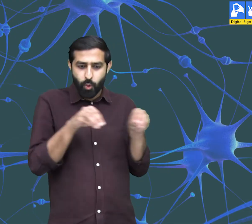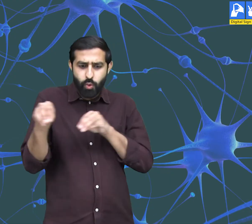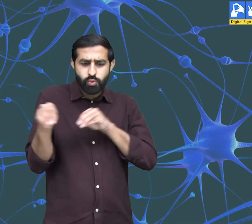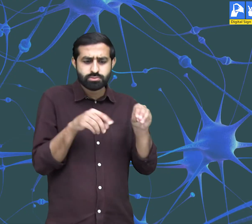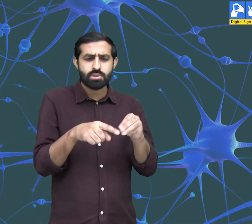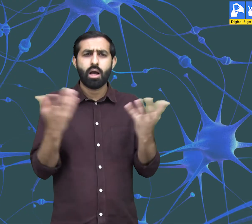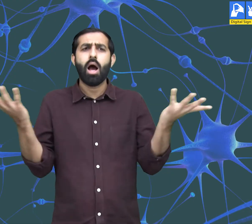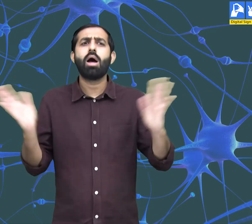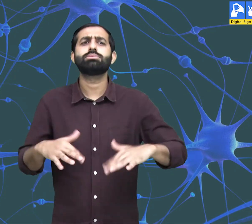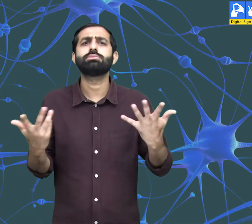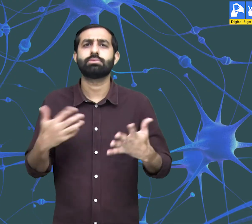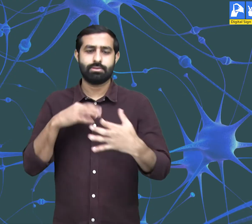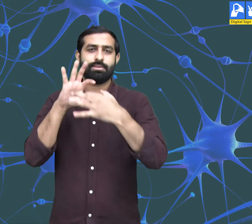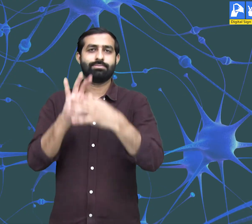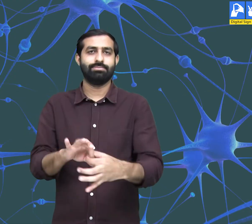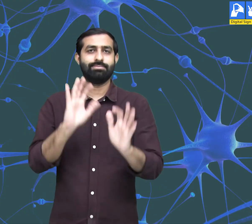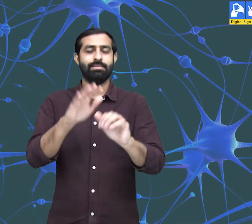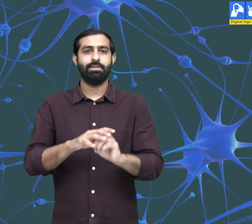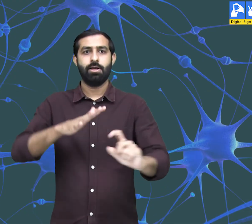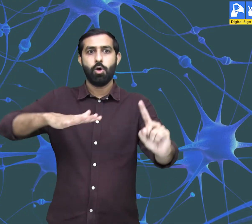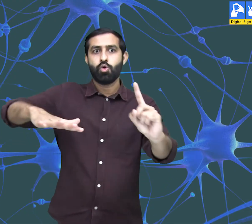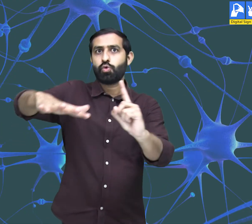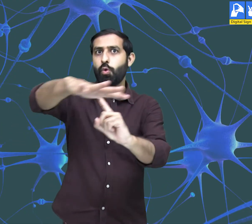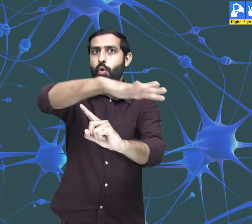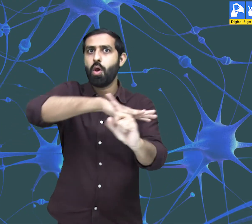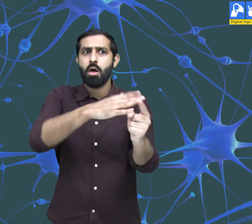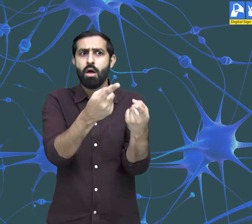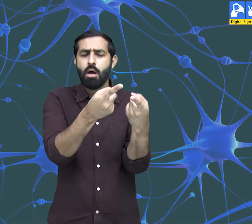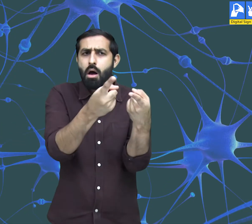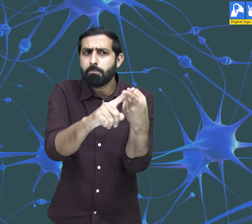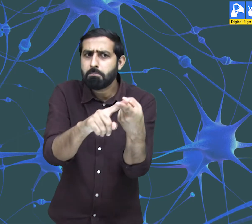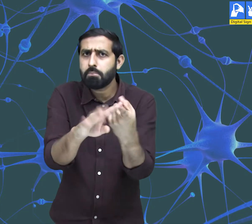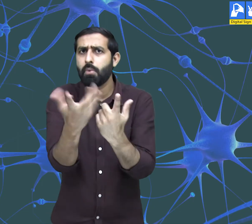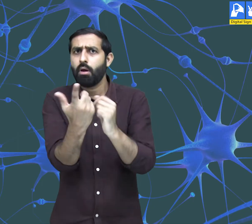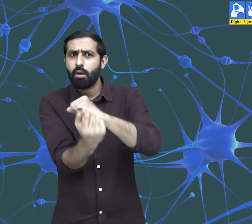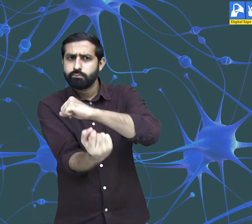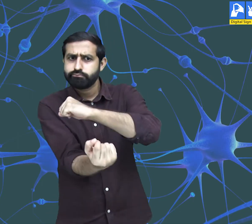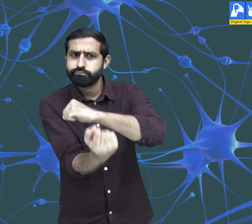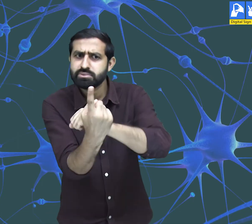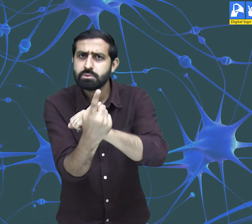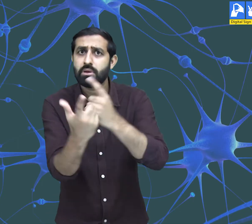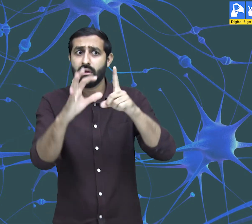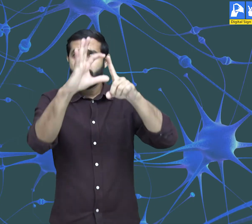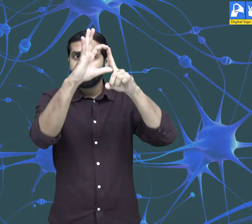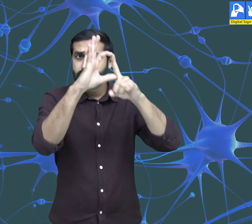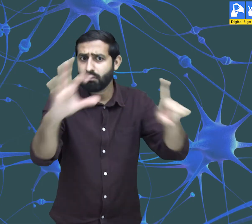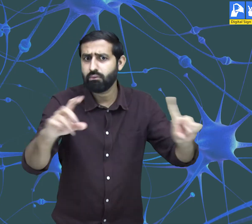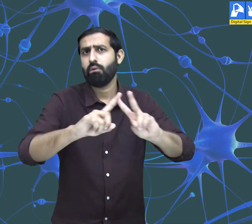If we focus on this, we will realize that our body responds by a